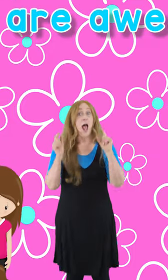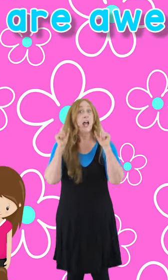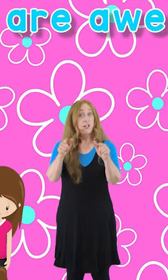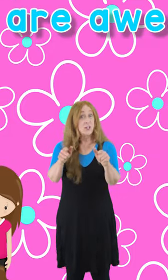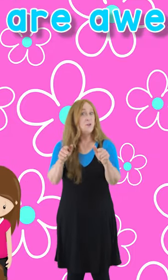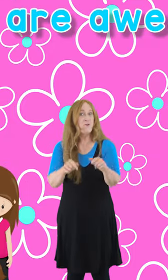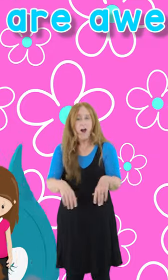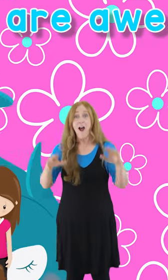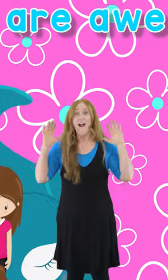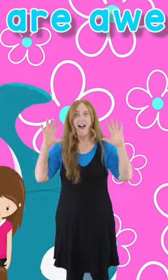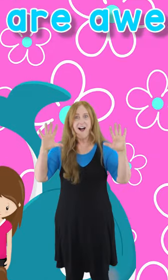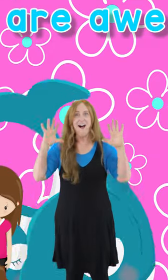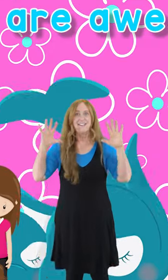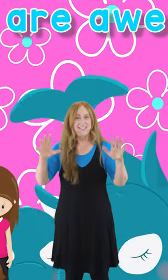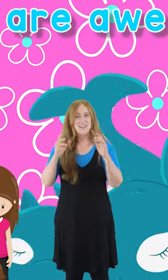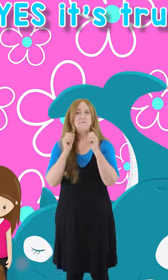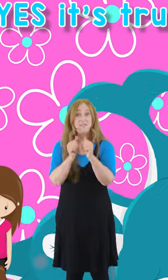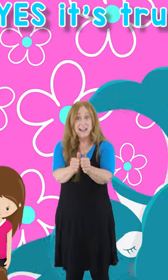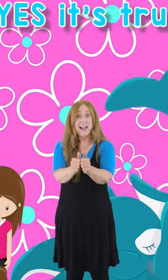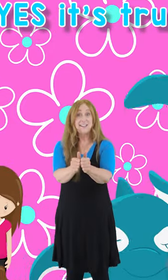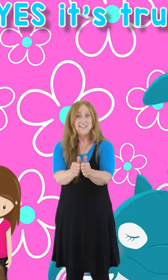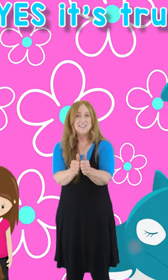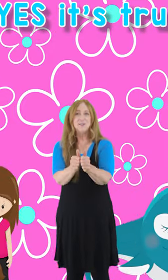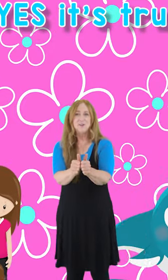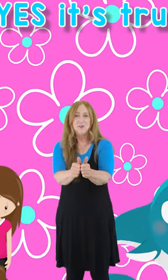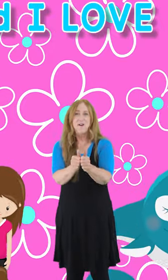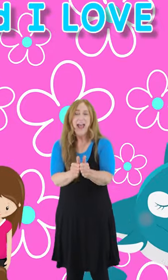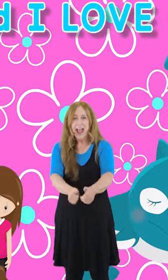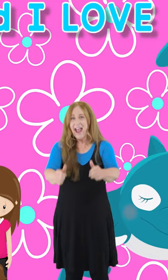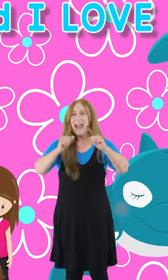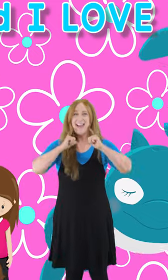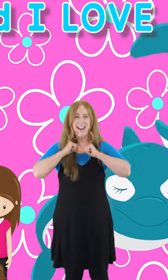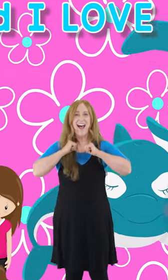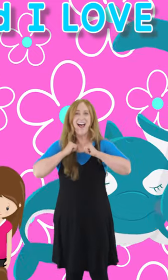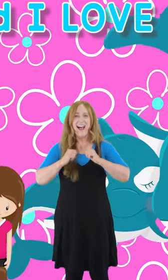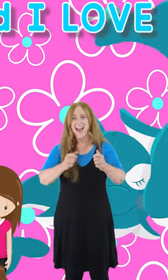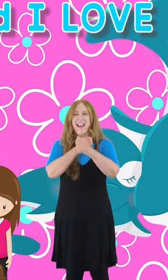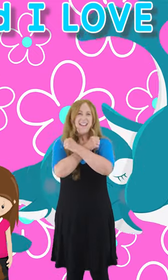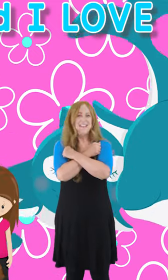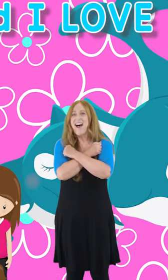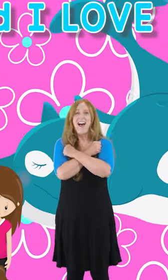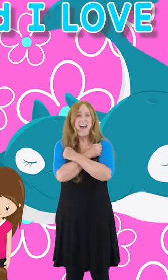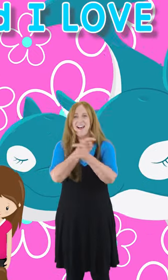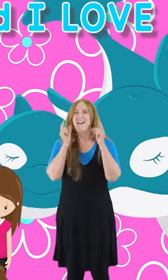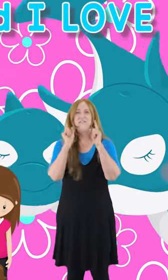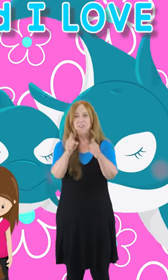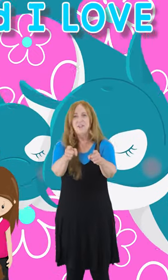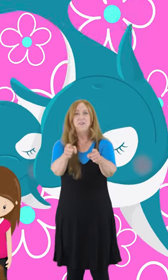You are awesome, yes it's true, and I love you.